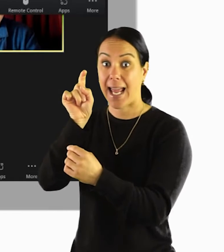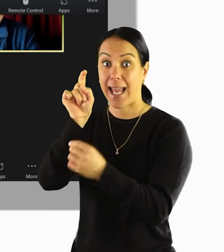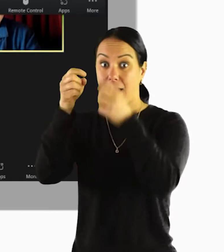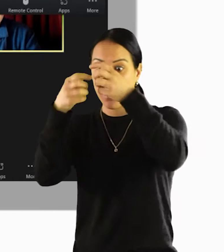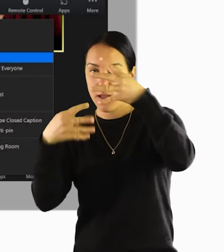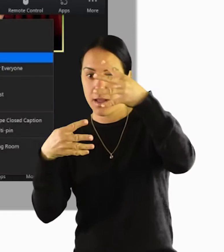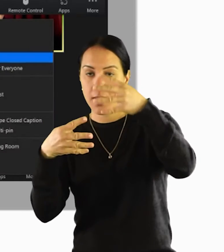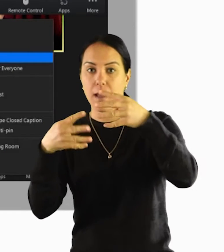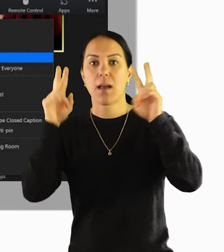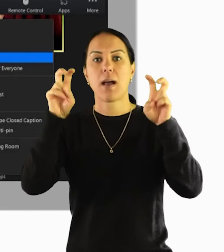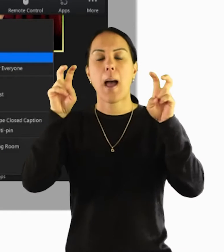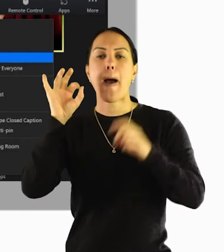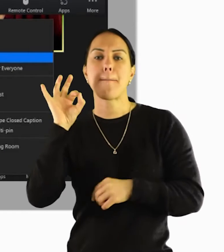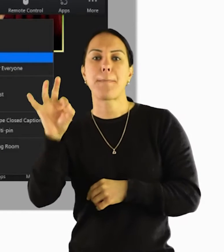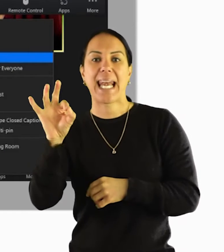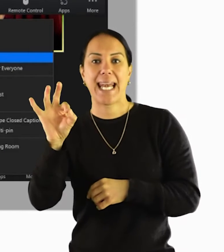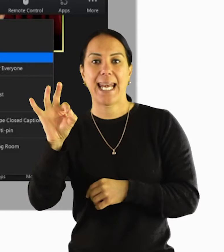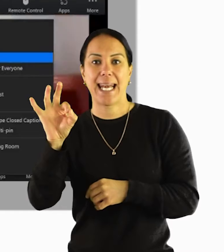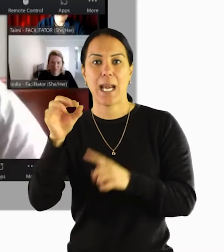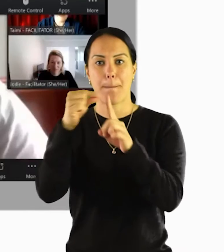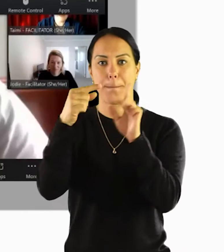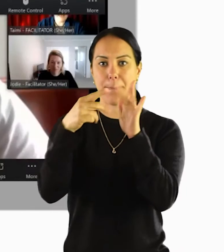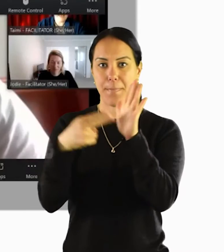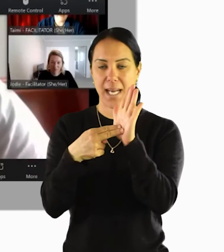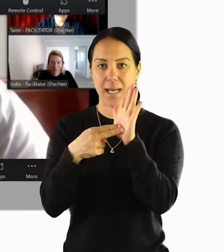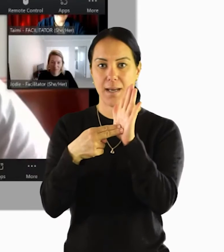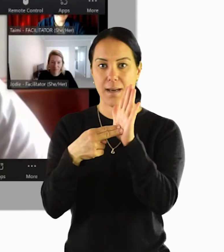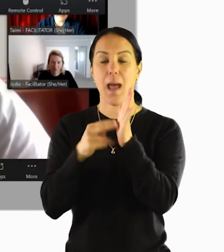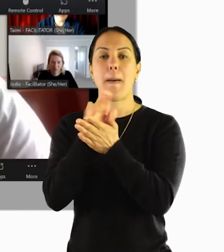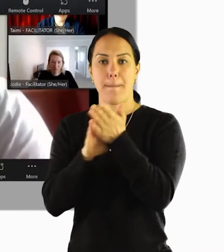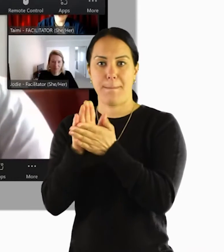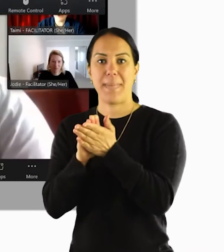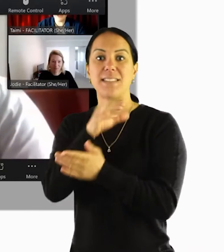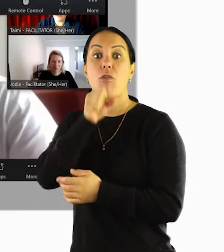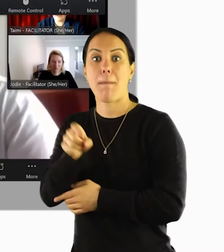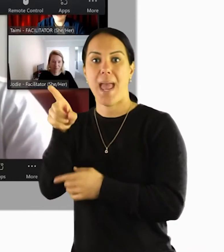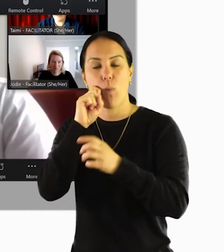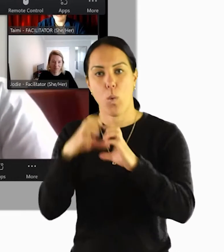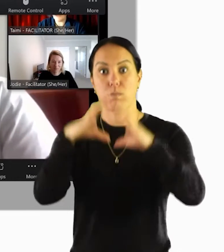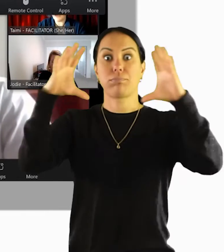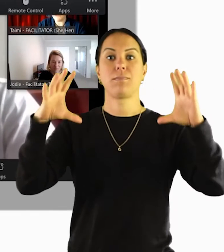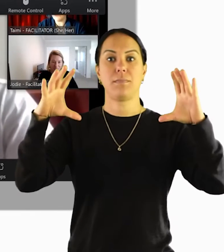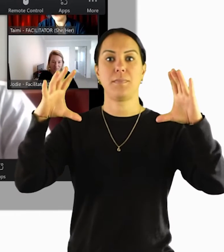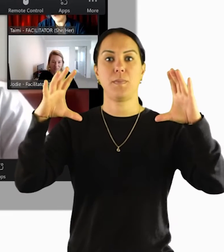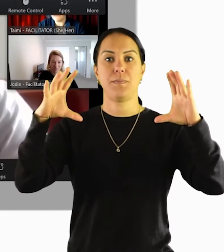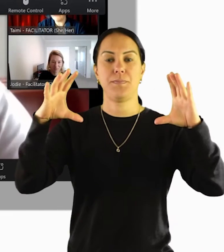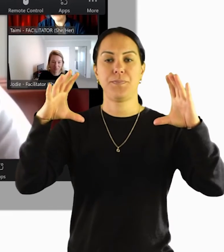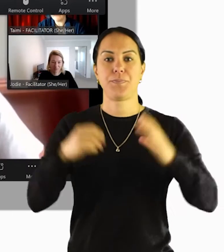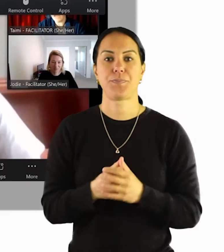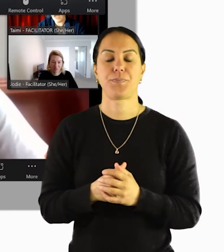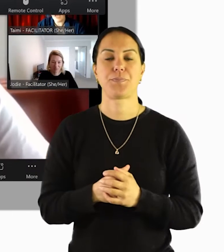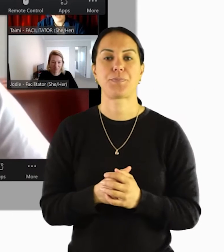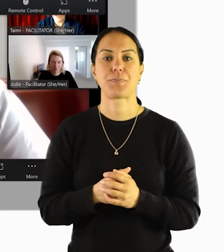want. We click on that and we press Pinned. That now makes the interpreter the biggest part of your screen.